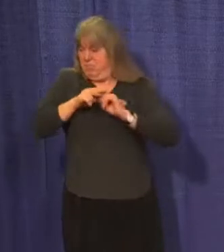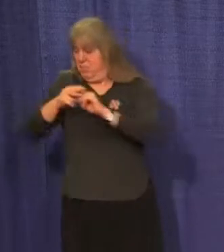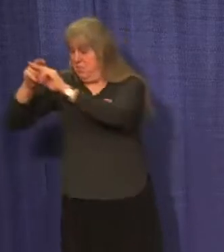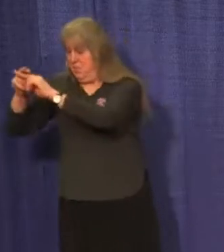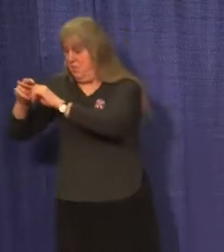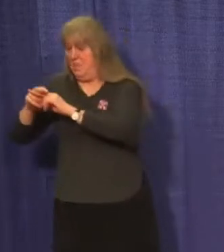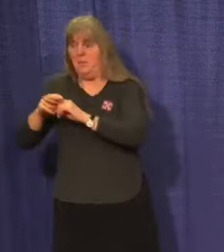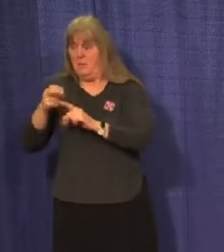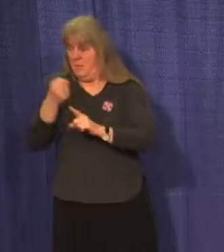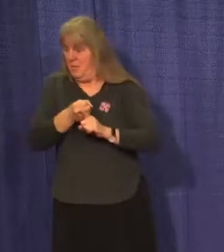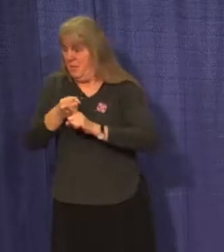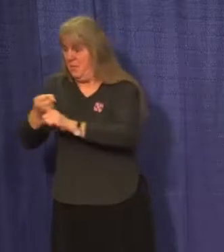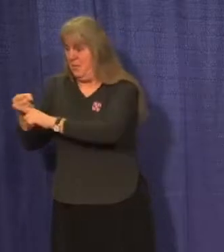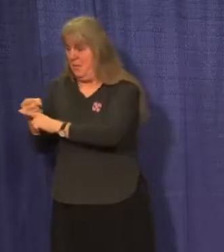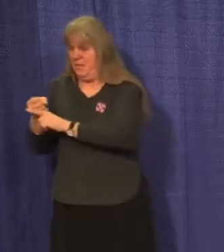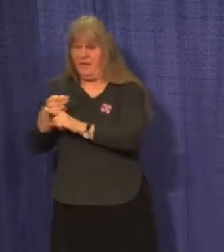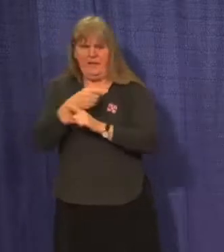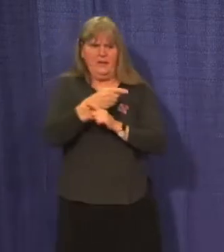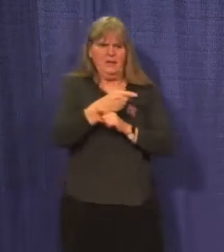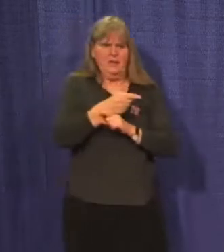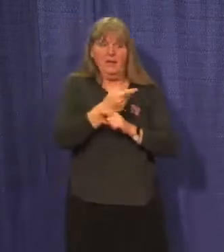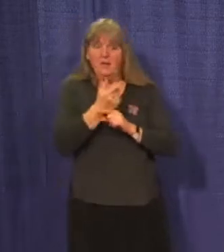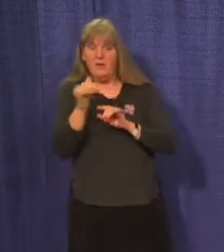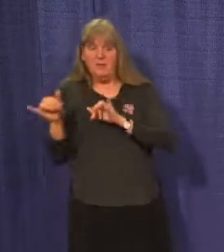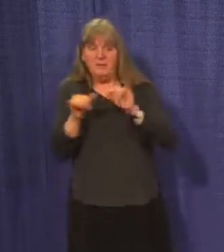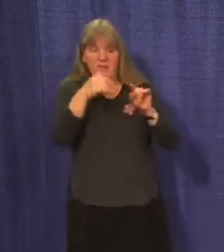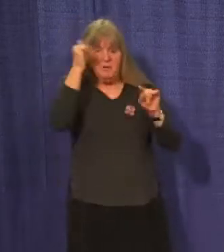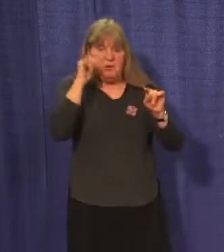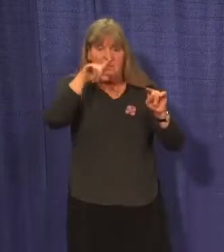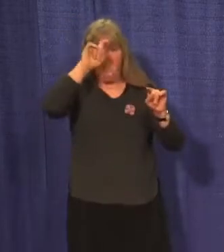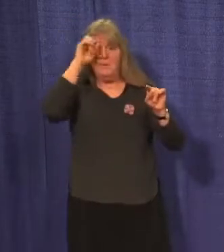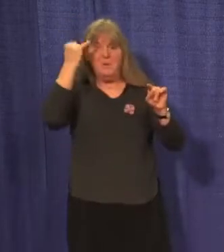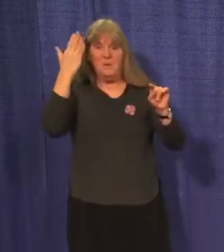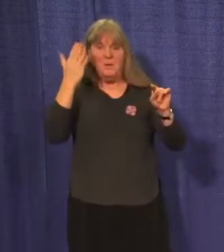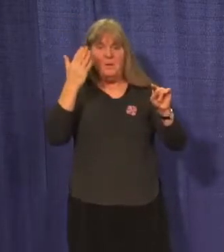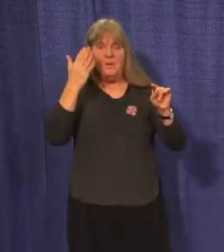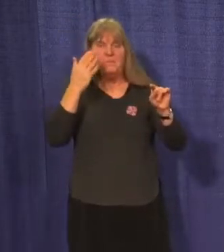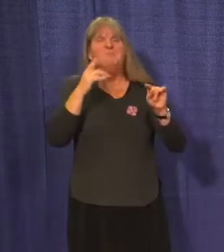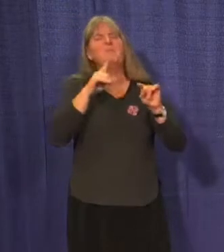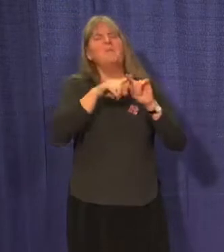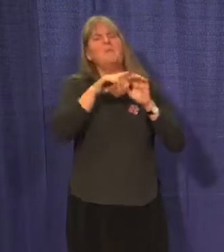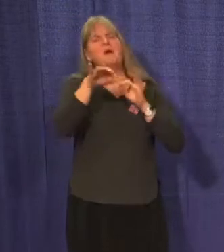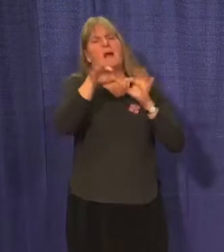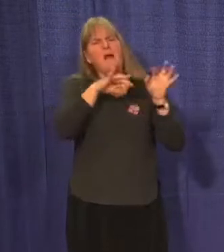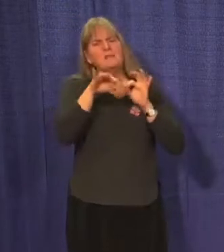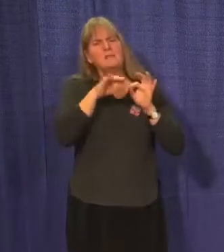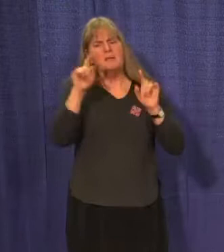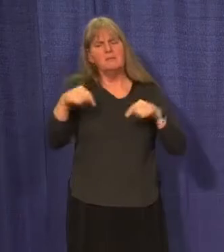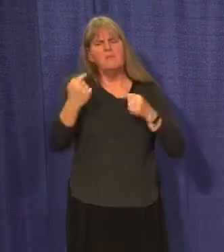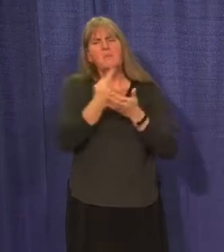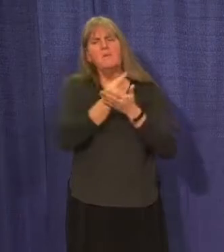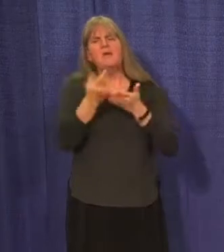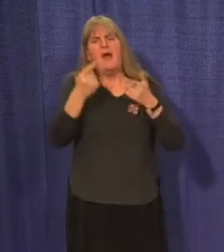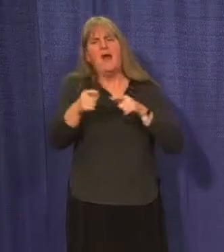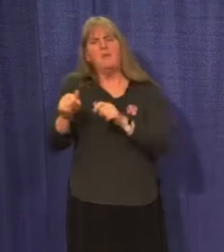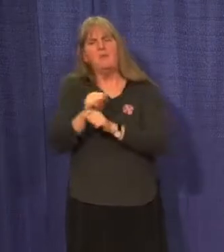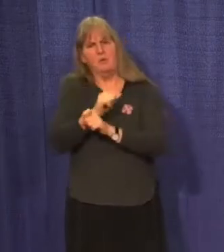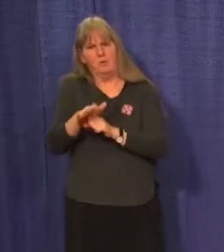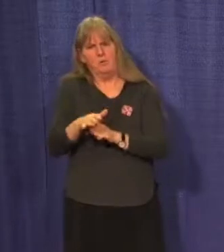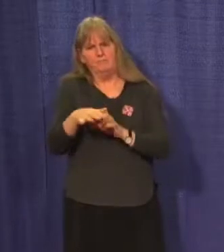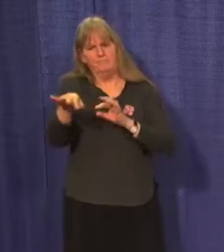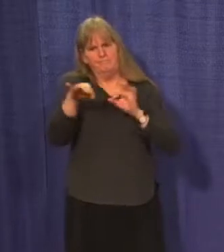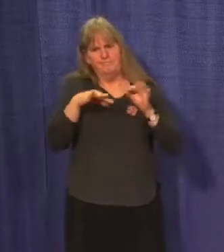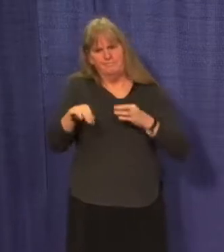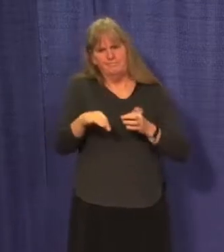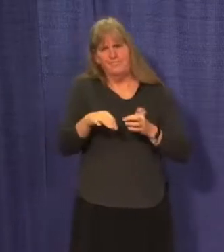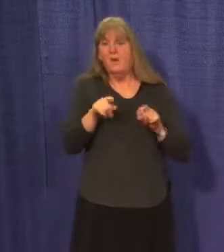harder. I want to review with all of you what we know from these last few weeks of Yukon cases, and what